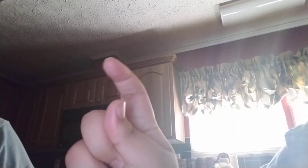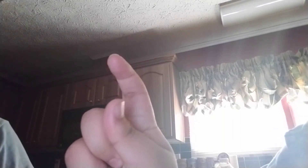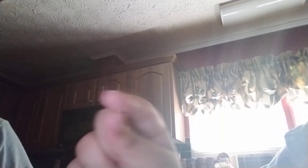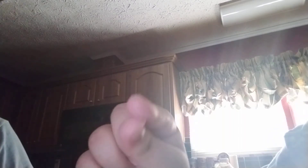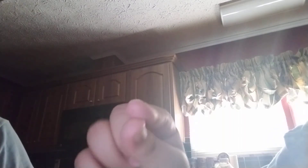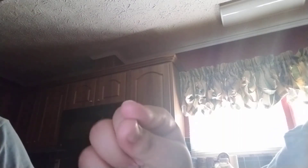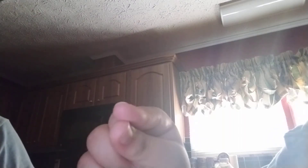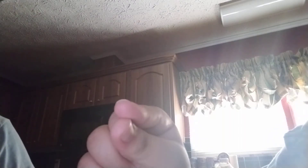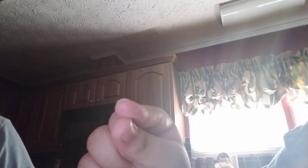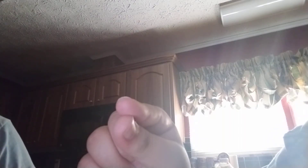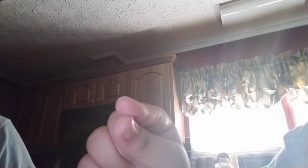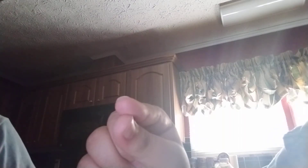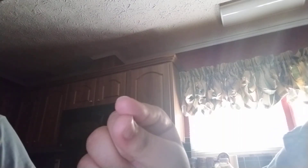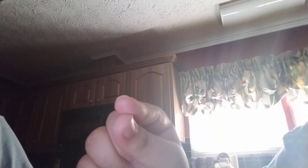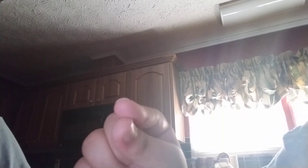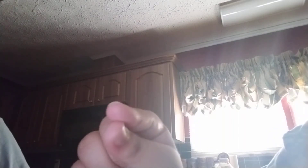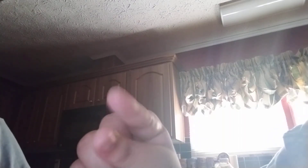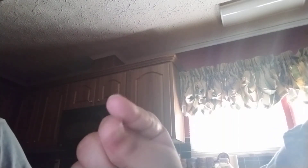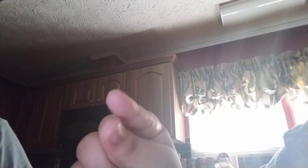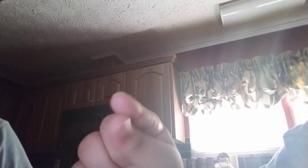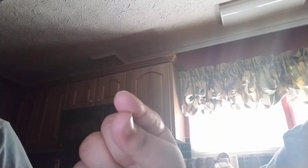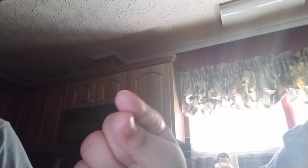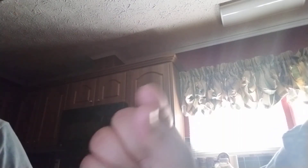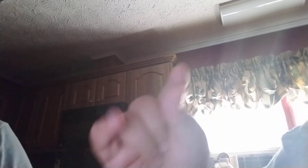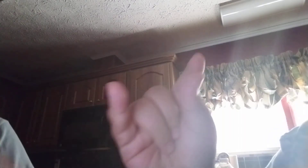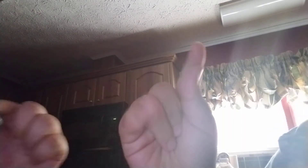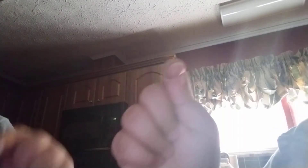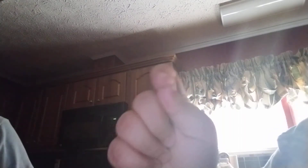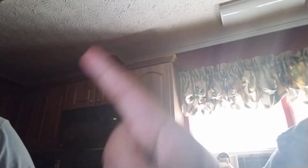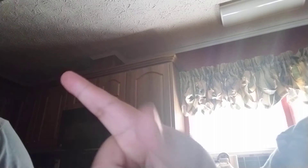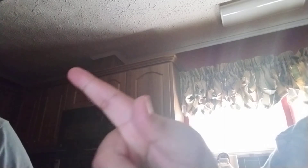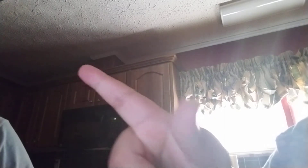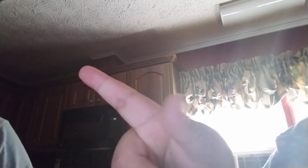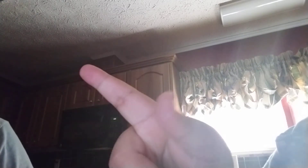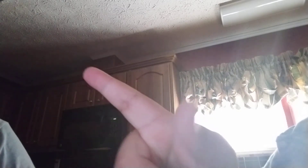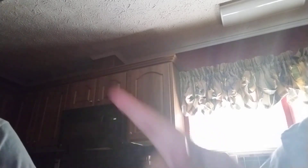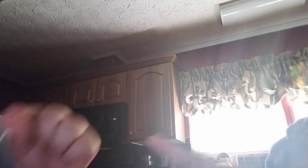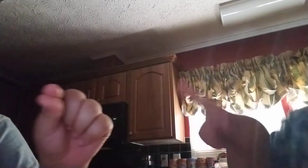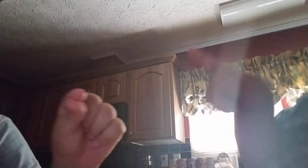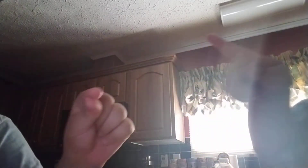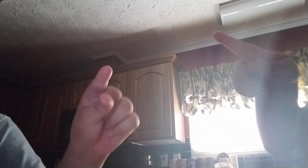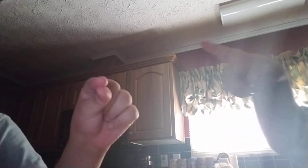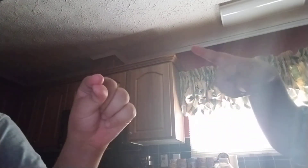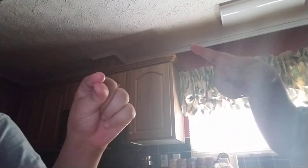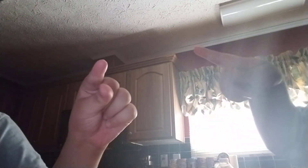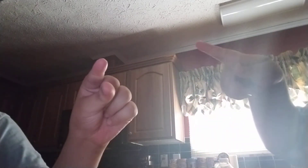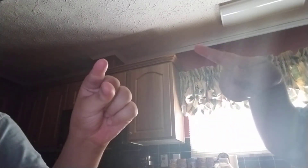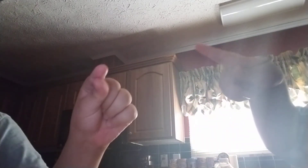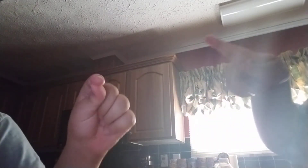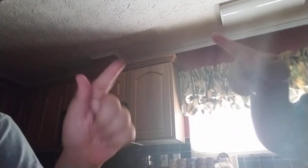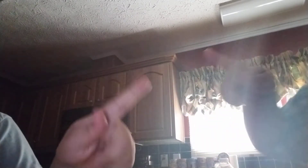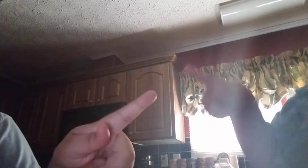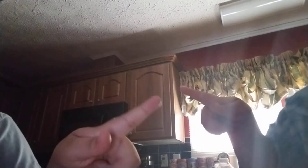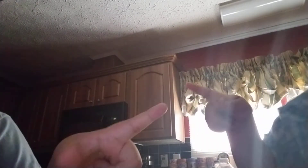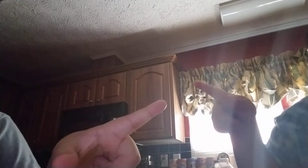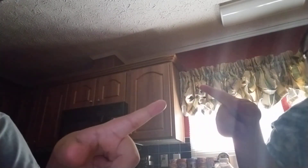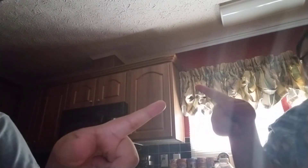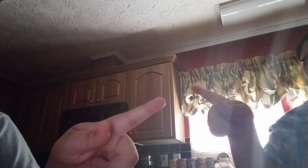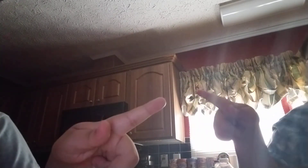it's recording hey guys jimmy here with last time